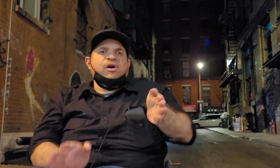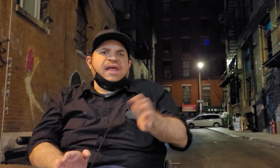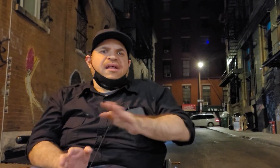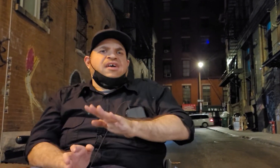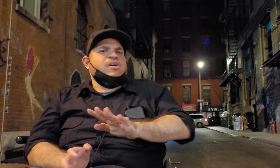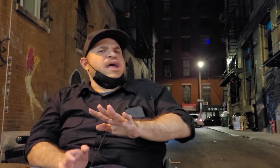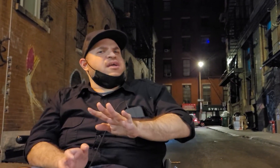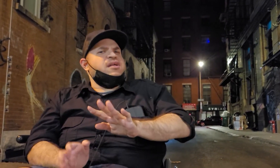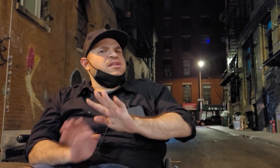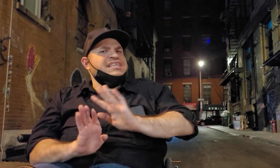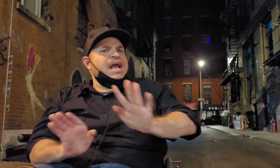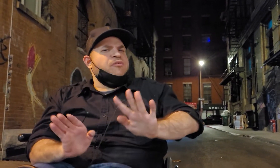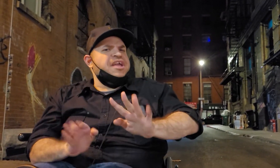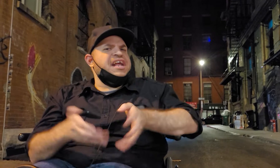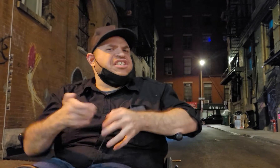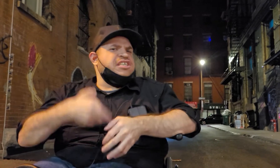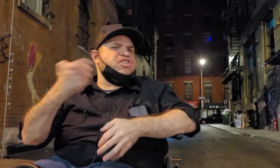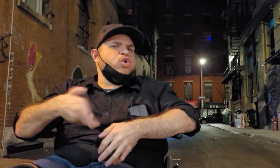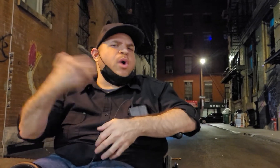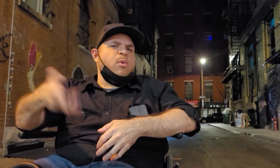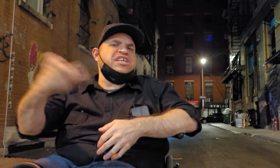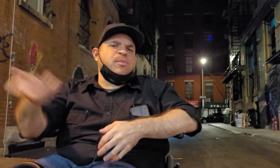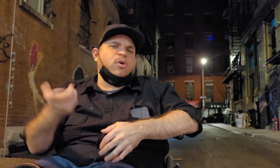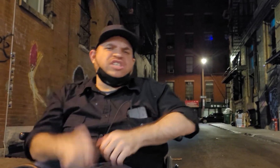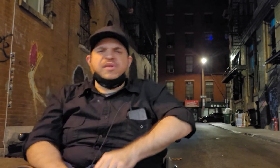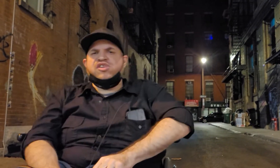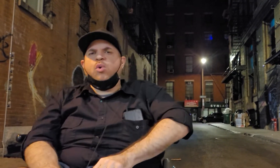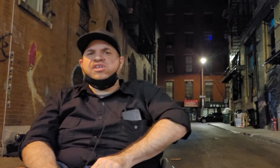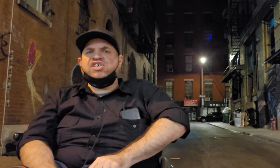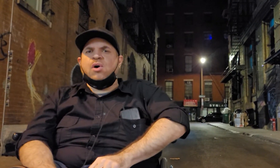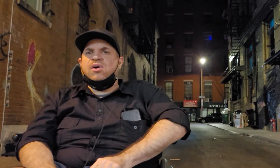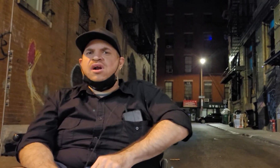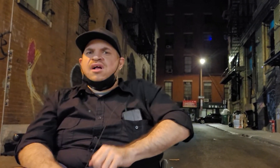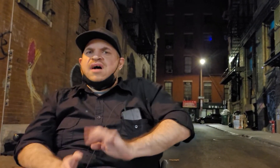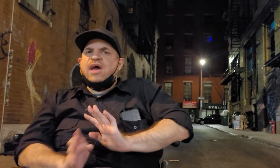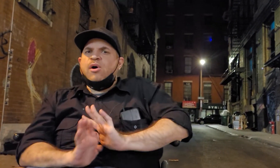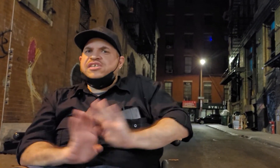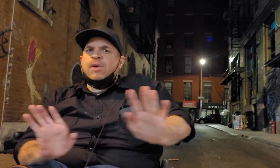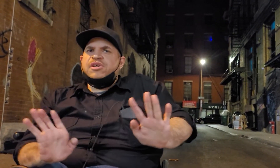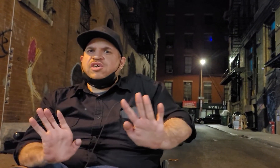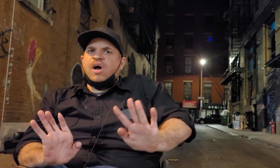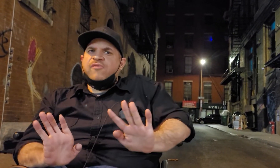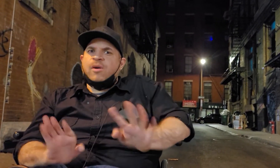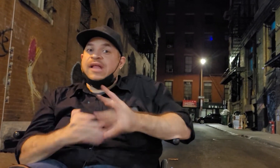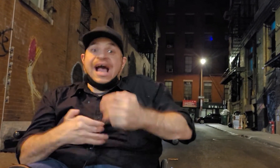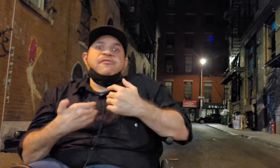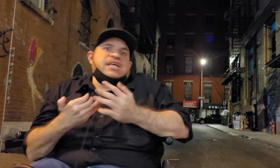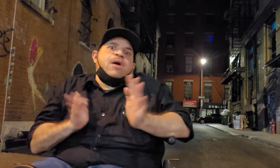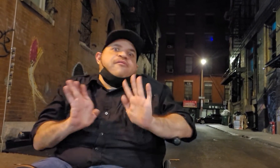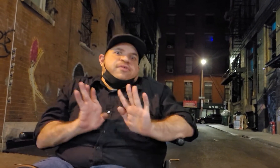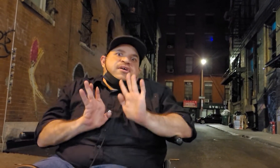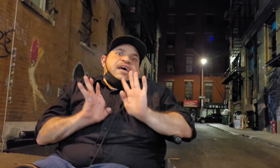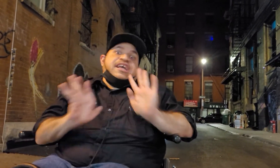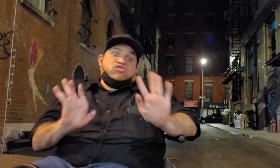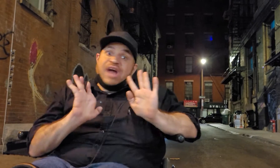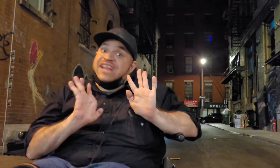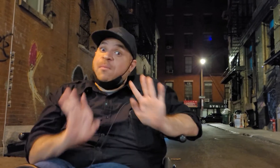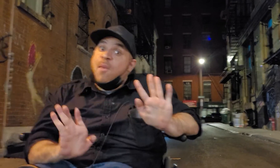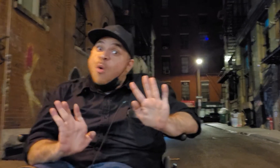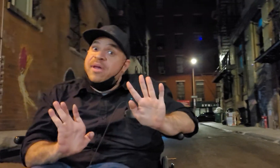all that so i'm like it's not overheating it's just doing what it's supposed to be doing so i don't understand where this is coming from like obviously i don't have the x at the moment